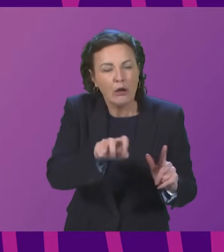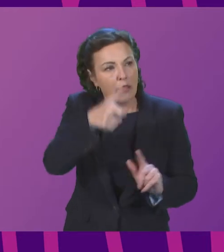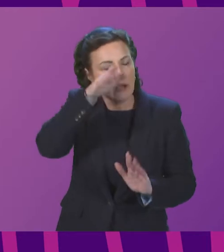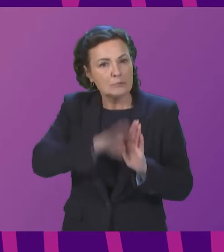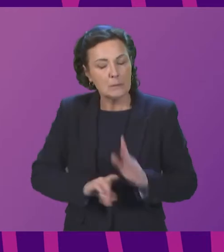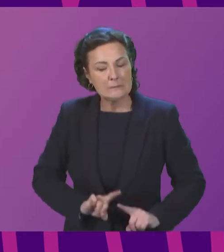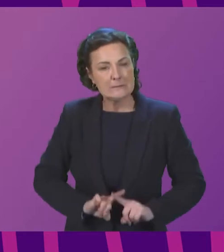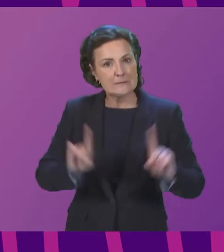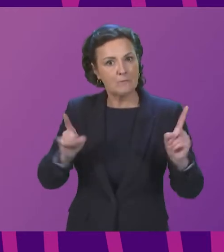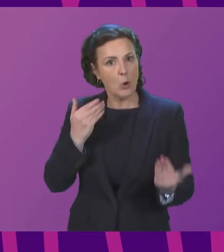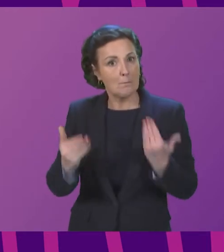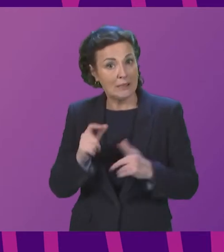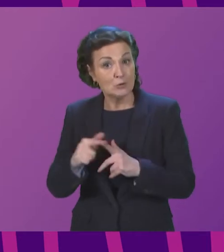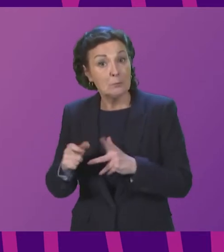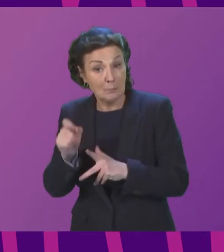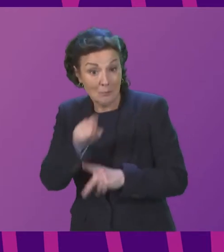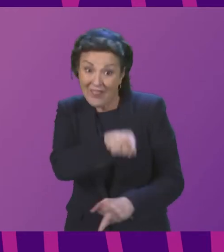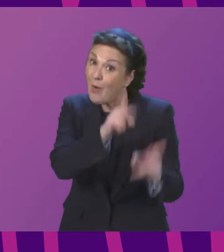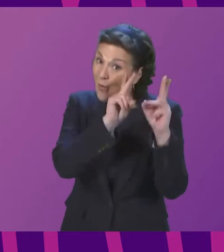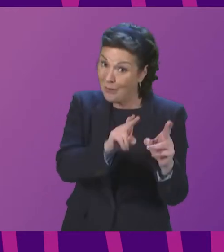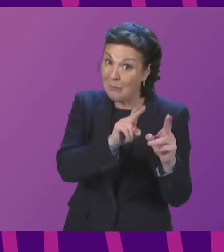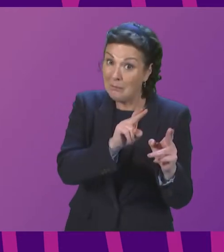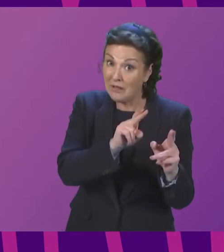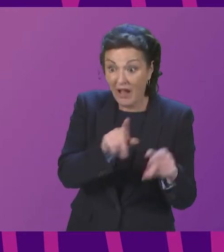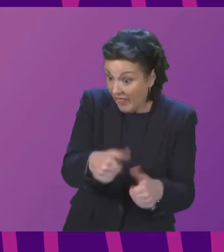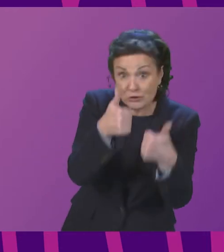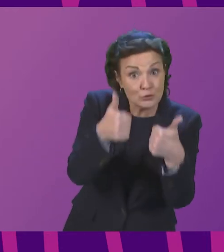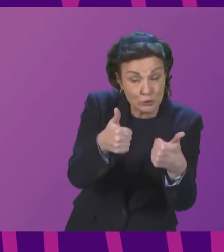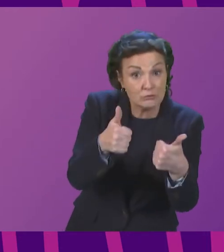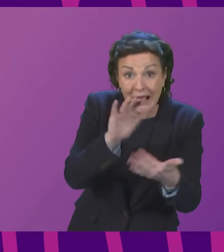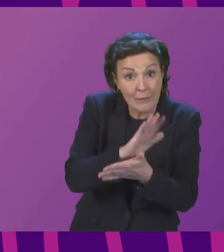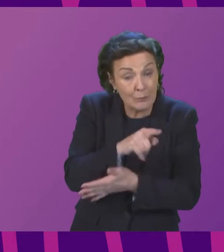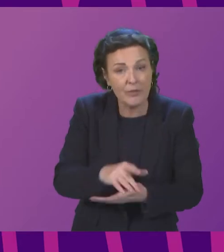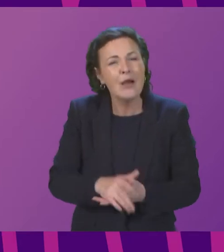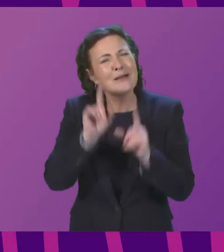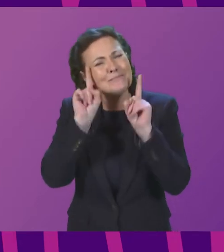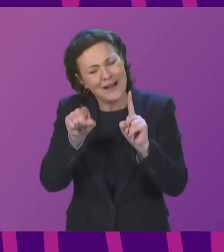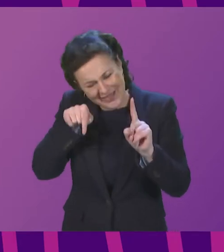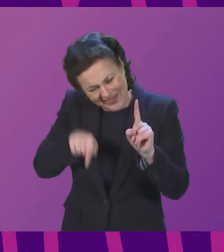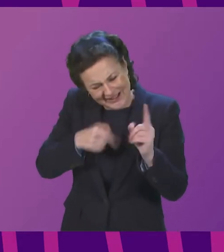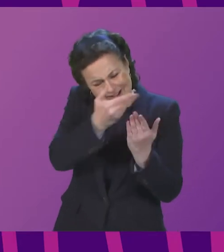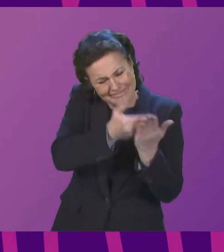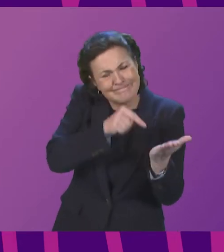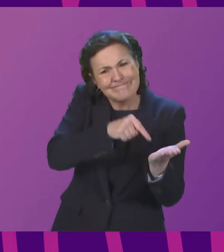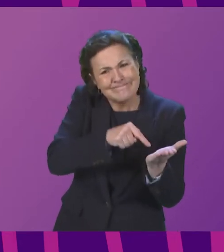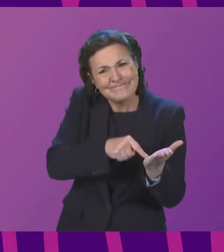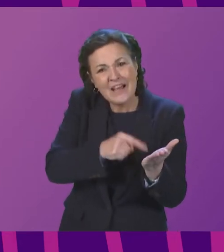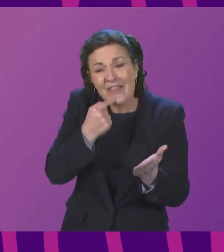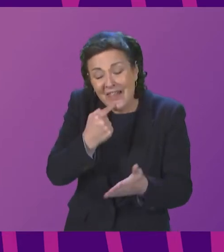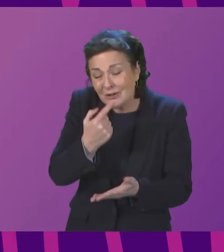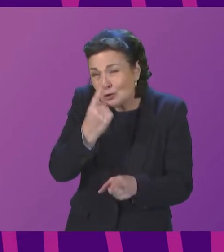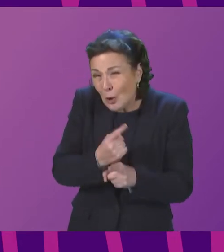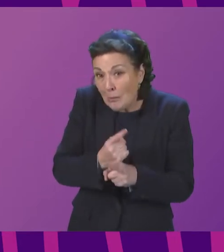And that is both applauded and welcome. However, this petitioner about the effect of a cancer